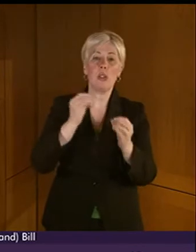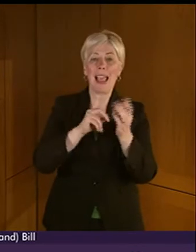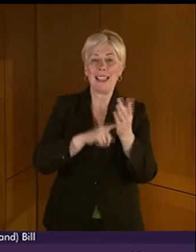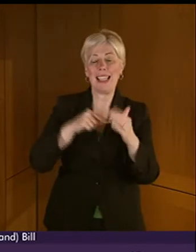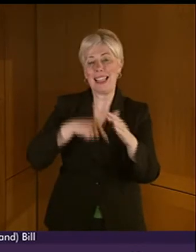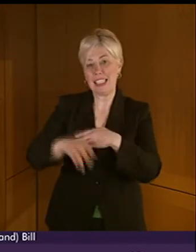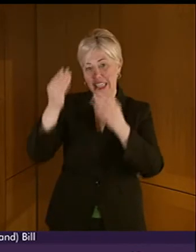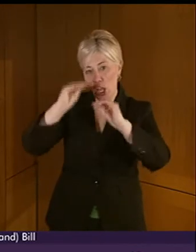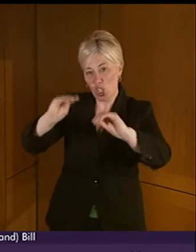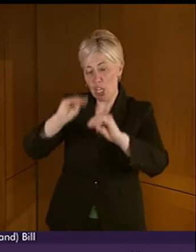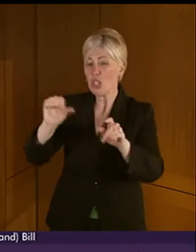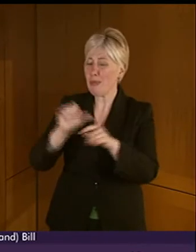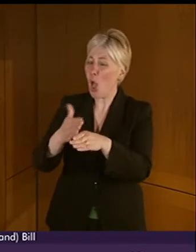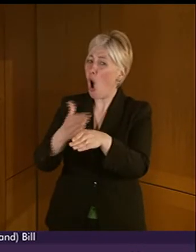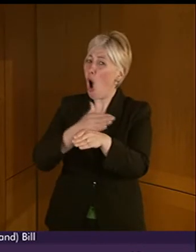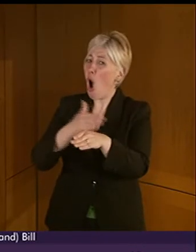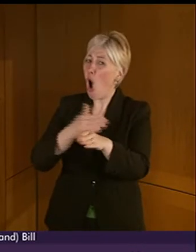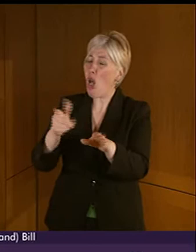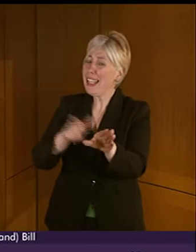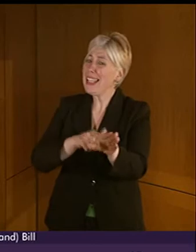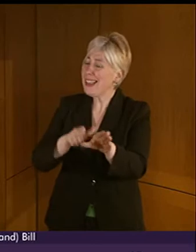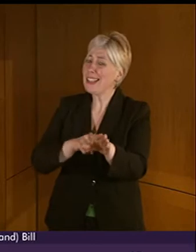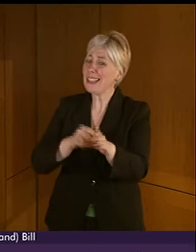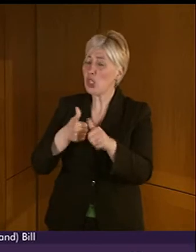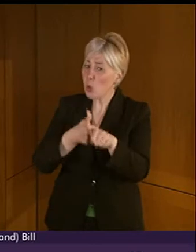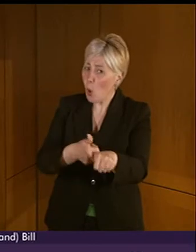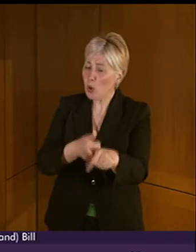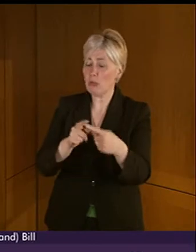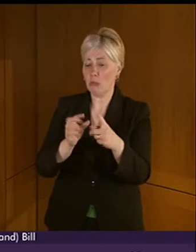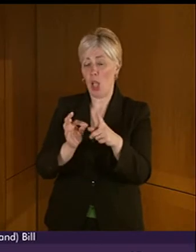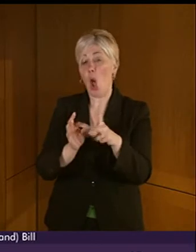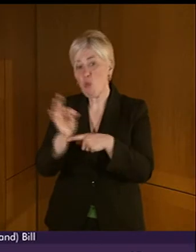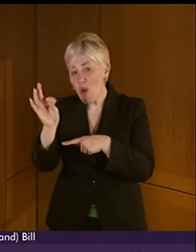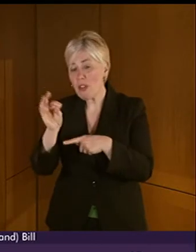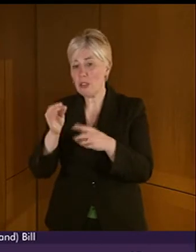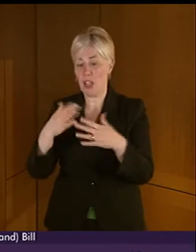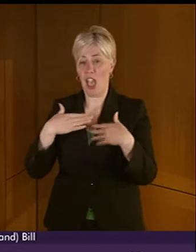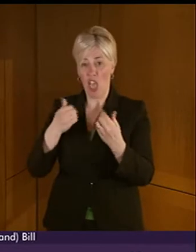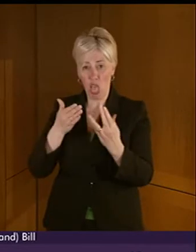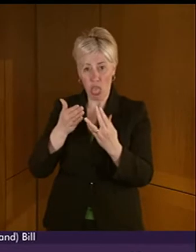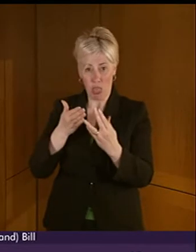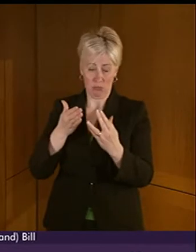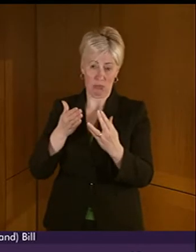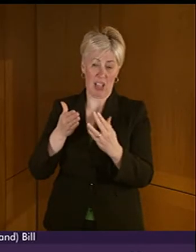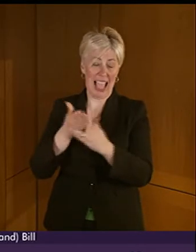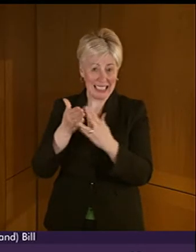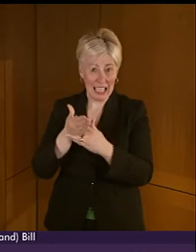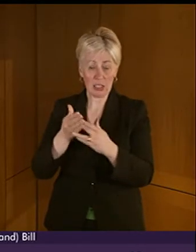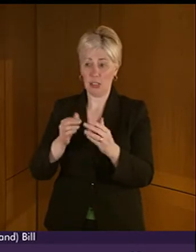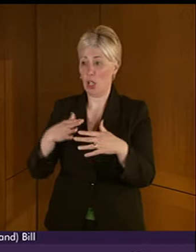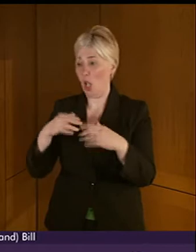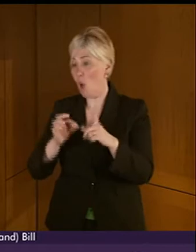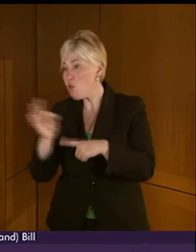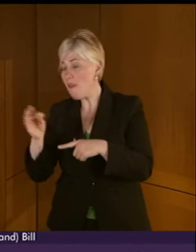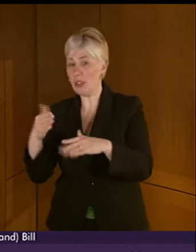including in early years support, improving access to health care, improving employment opportunities, and recognising, as Mark Griffin did in his remarks, the